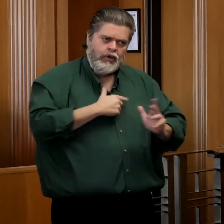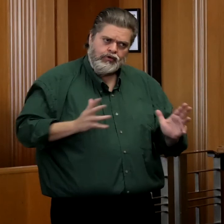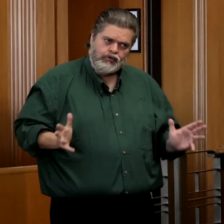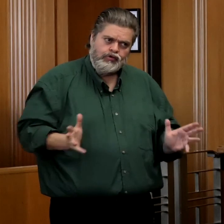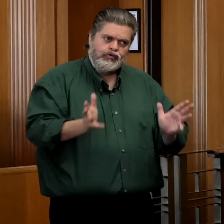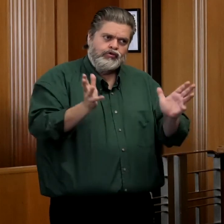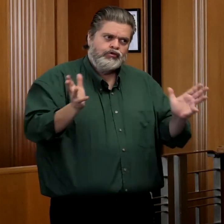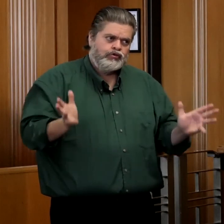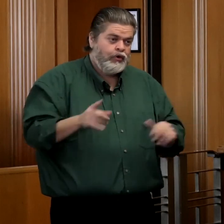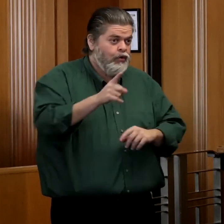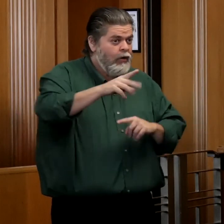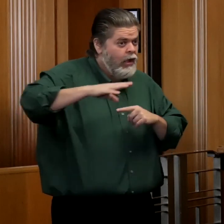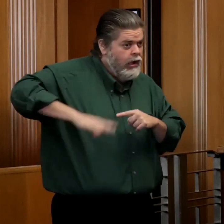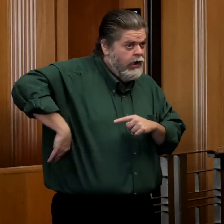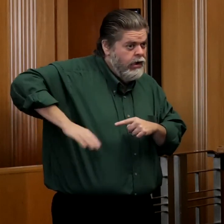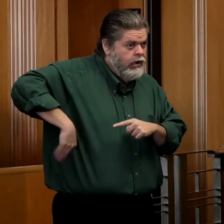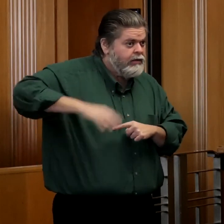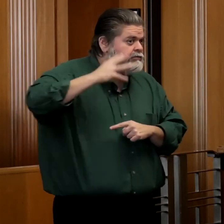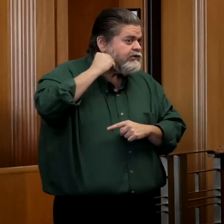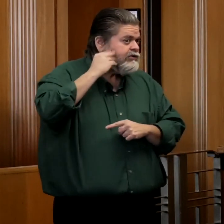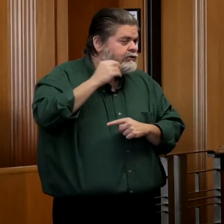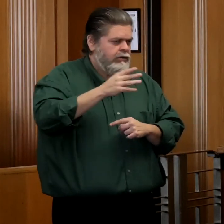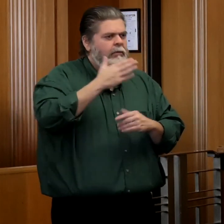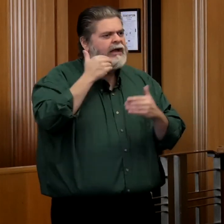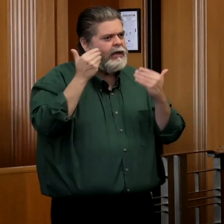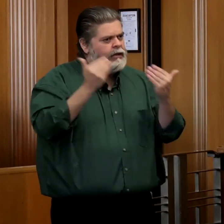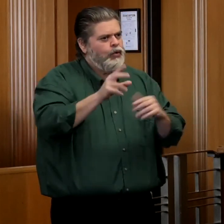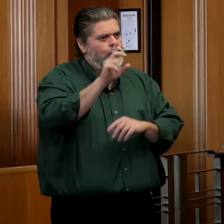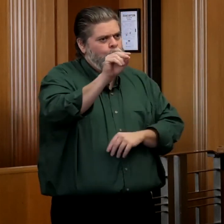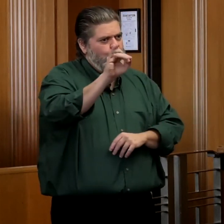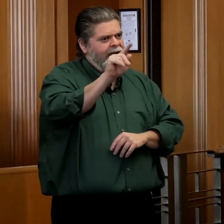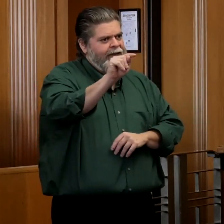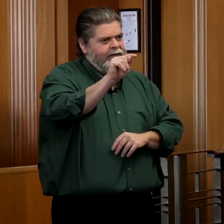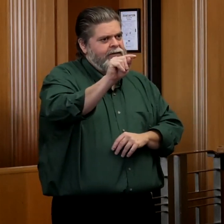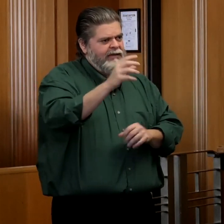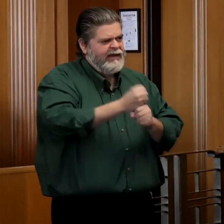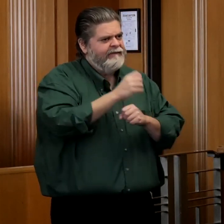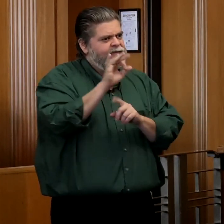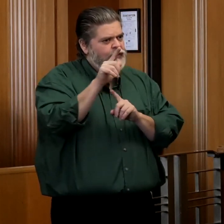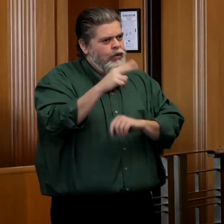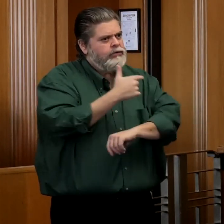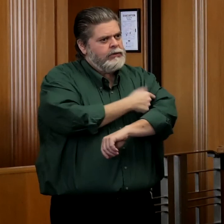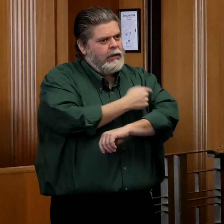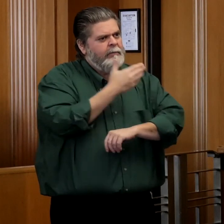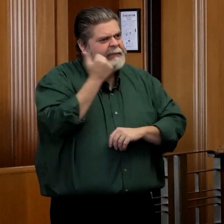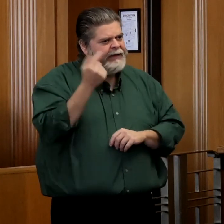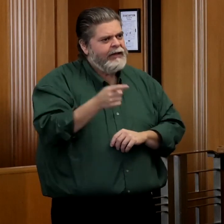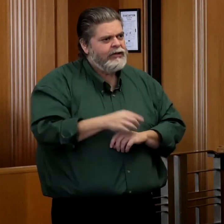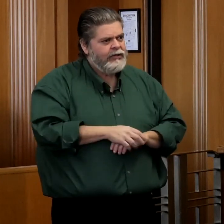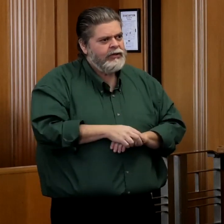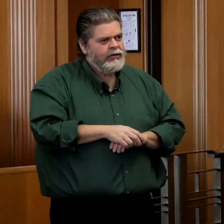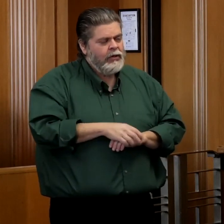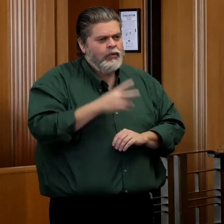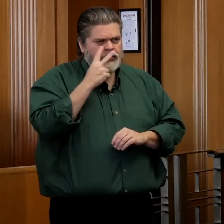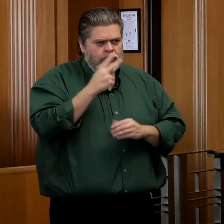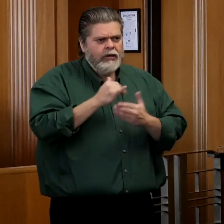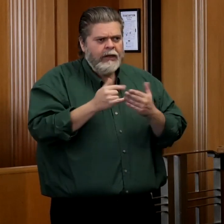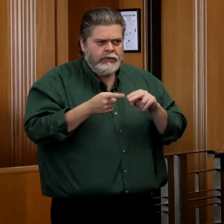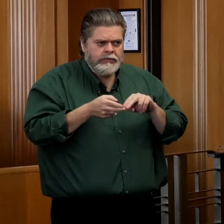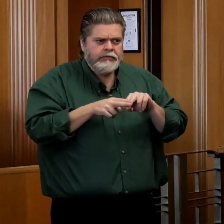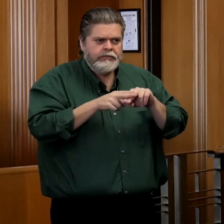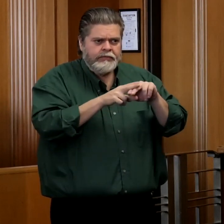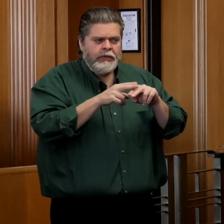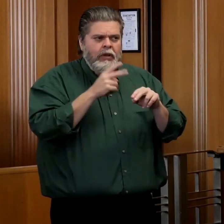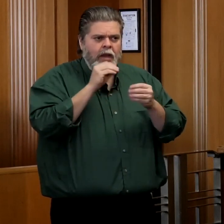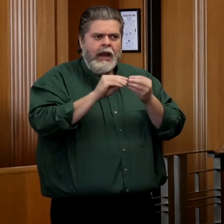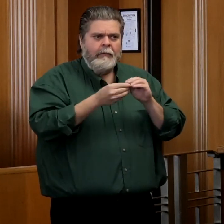encourage anyone who has not received that to please do so. We're seeing good, minimal numbers in regarding influenza